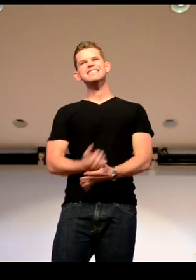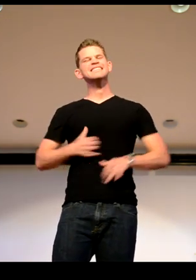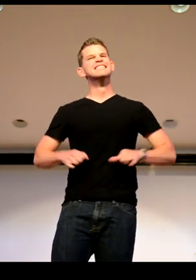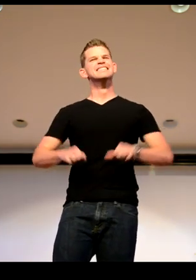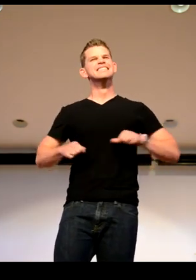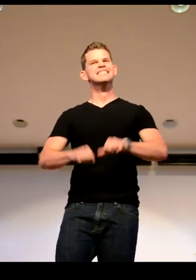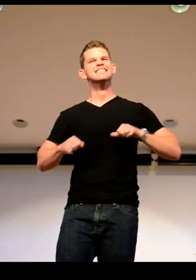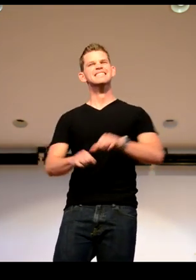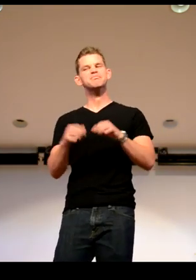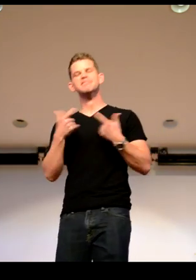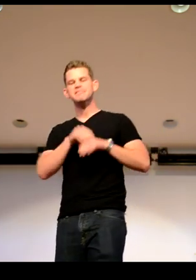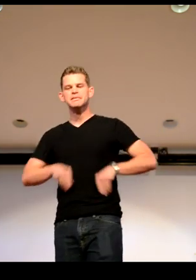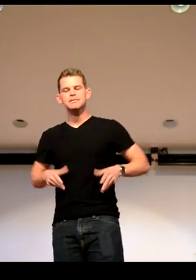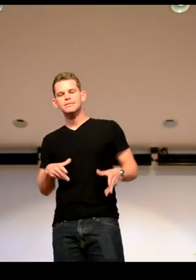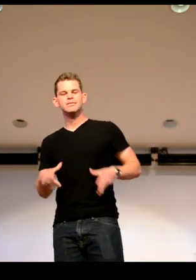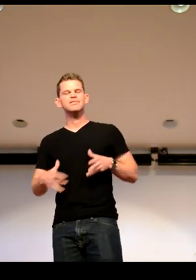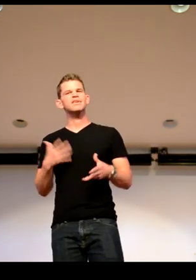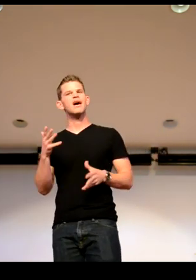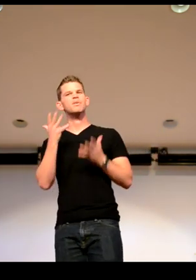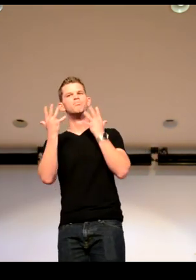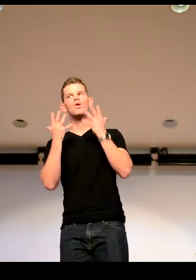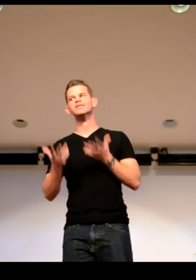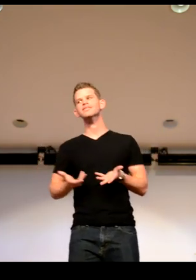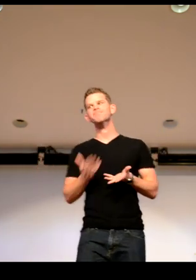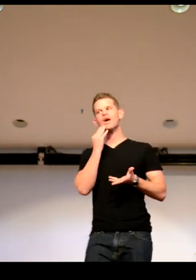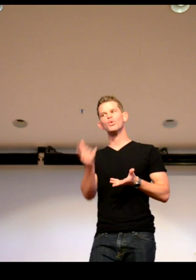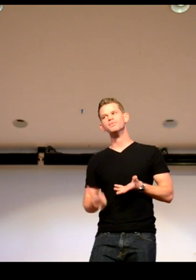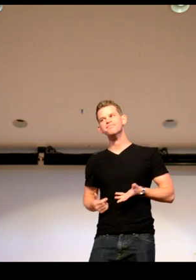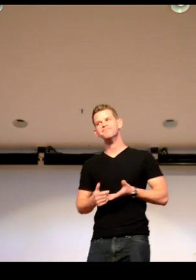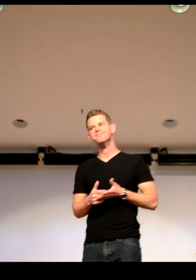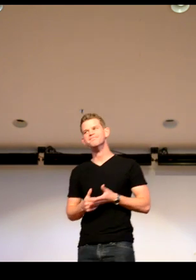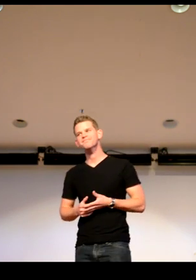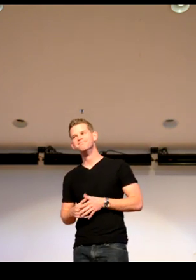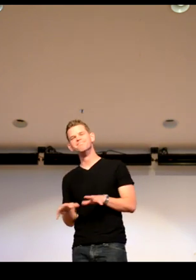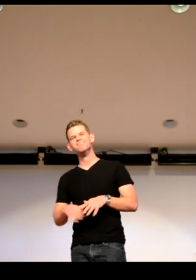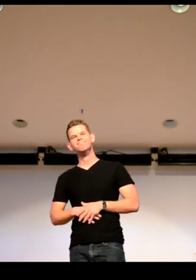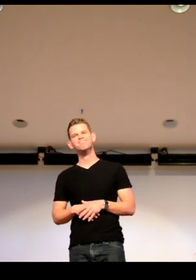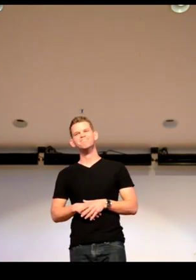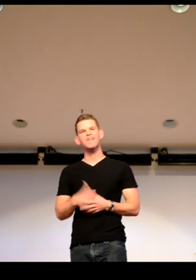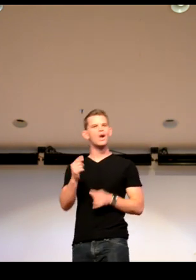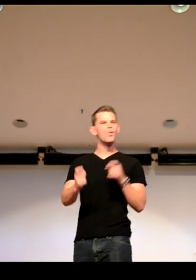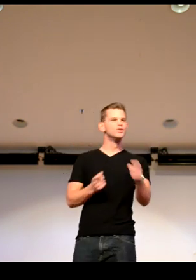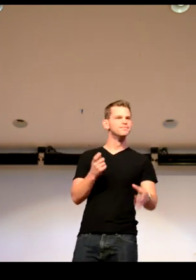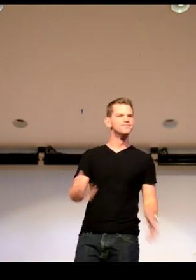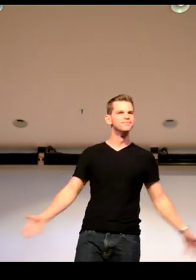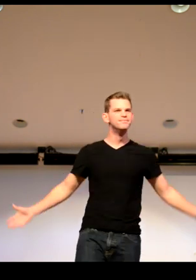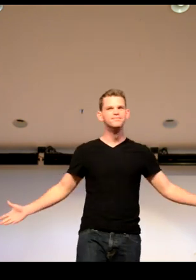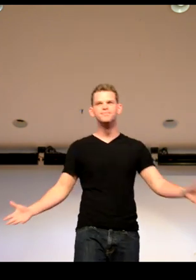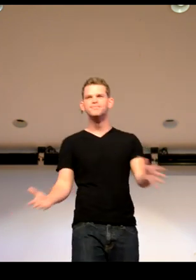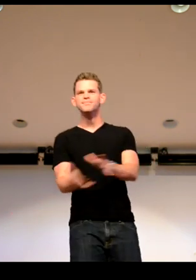everything. And I was like, man, I better work out. I'm going be wearing this towel. That was pretty embarrassing. You have to do that towel. Any other